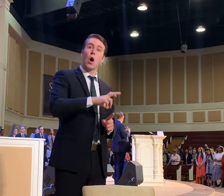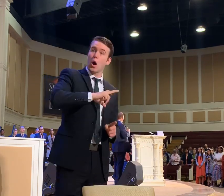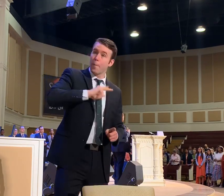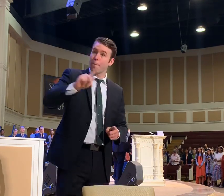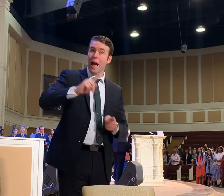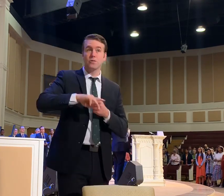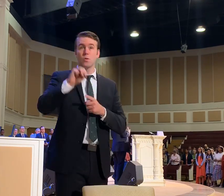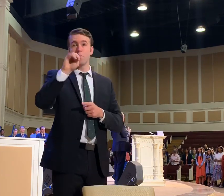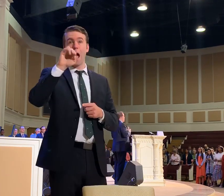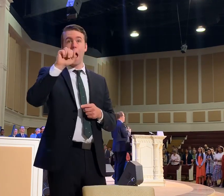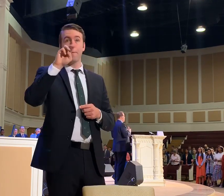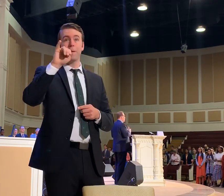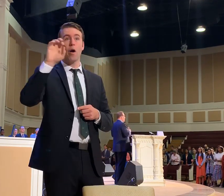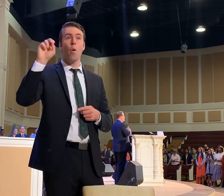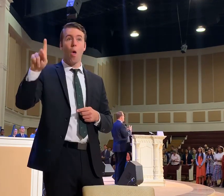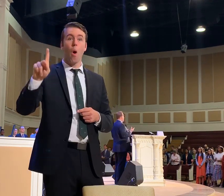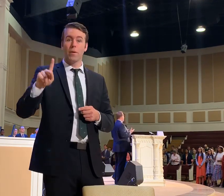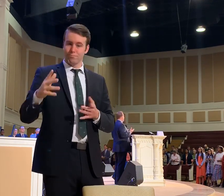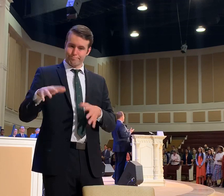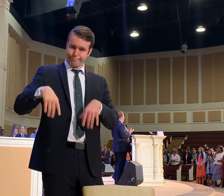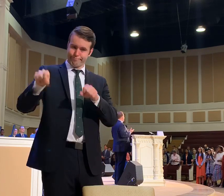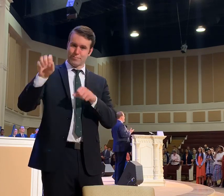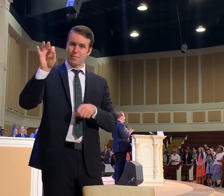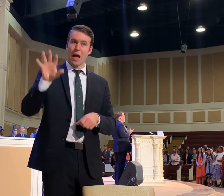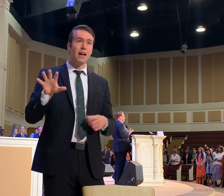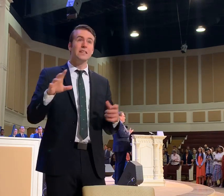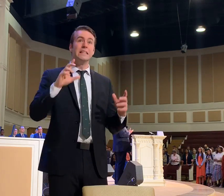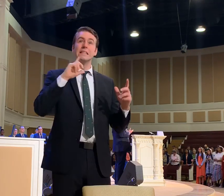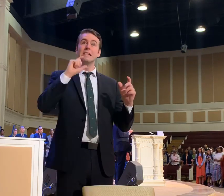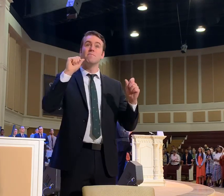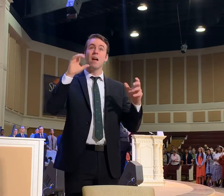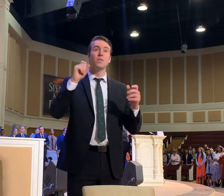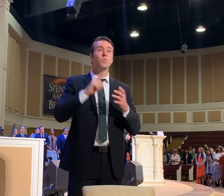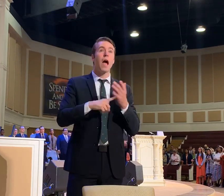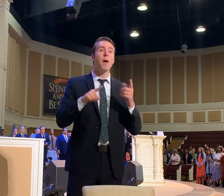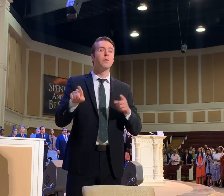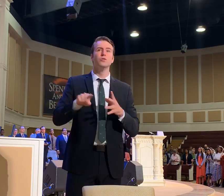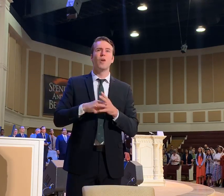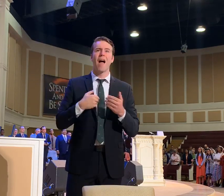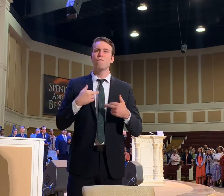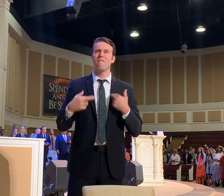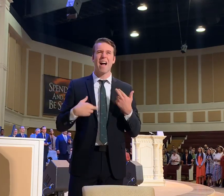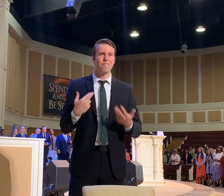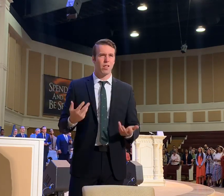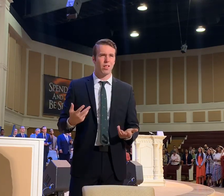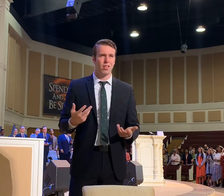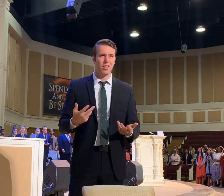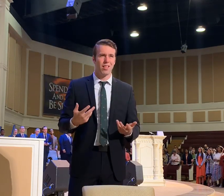Miami, Oklahoma, and it's an amazing thing. what happened? They started having a Bible.